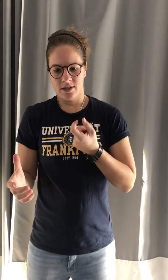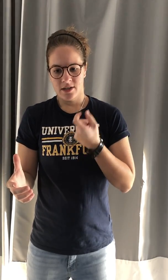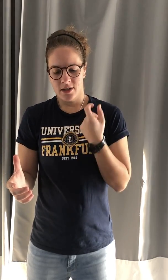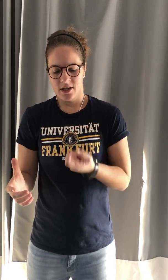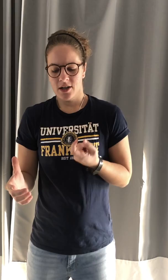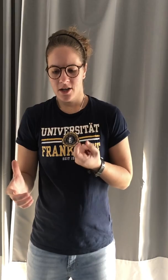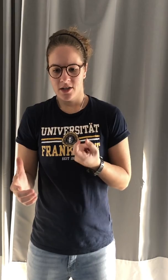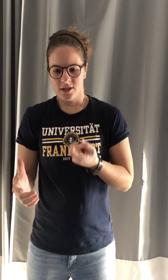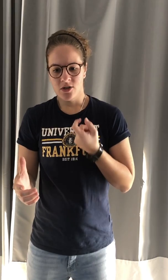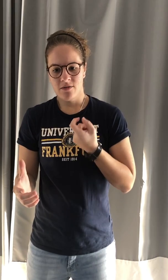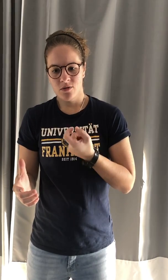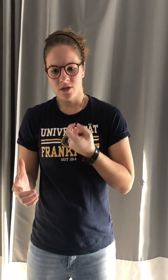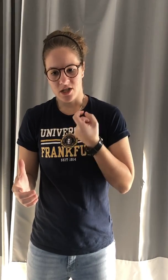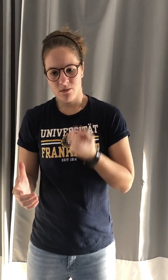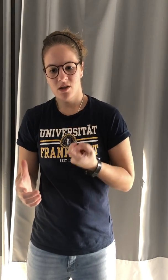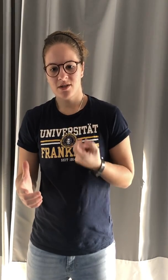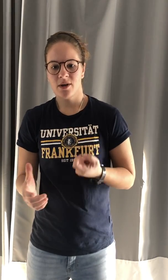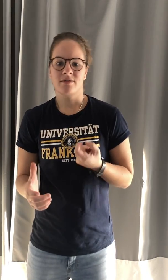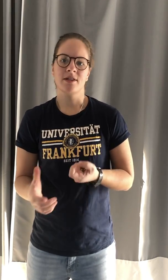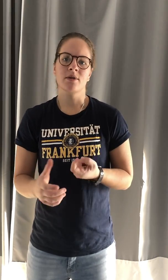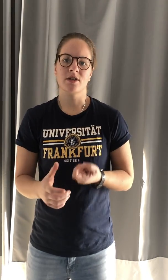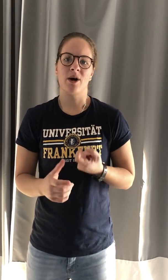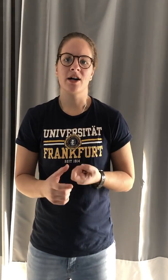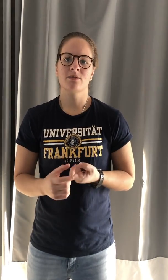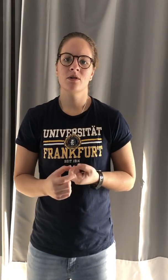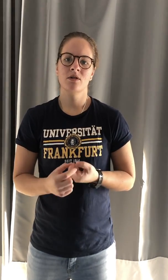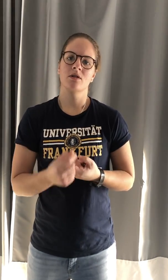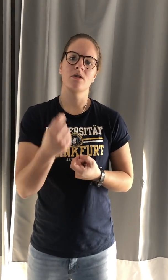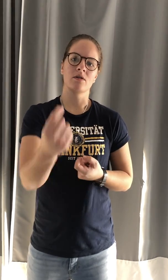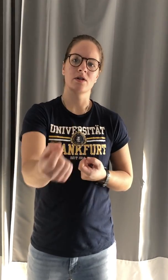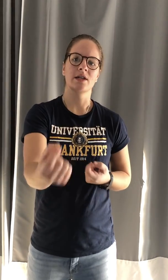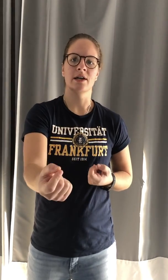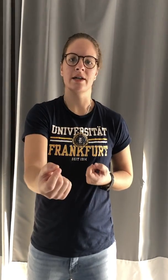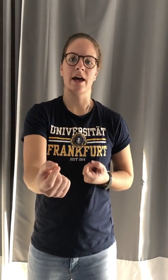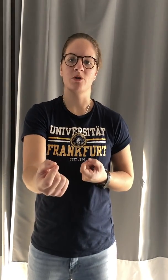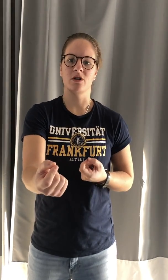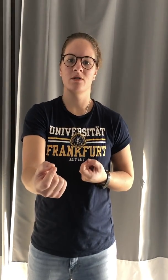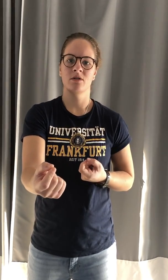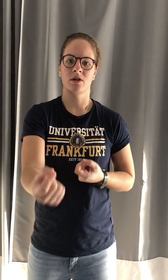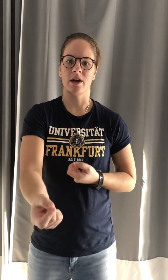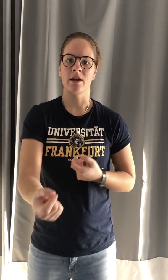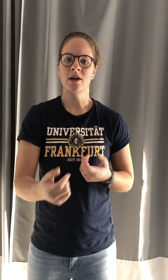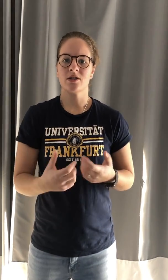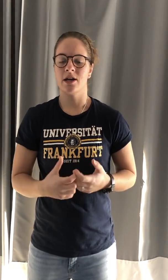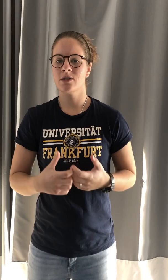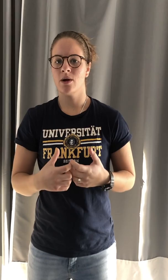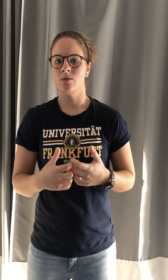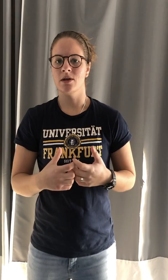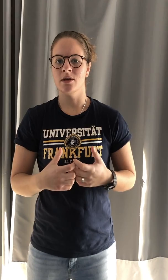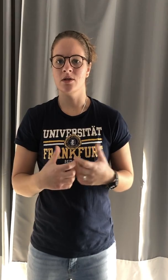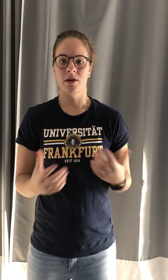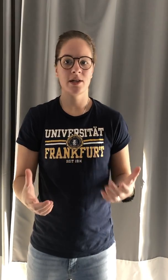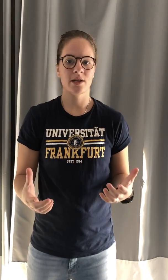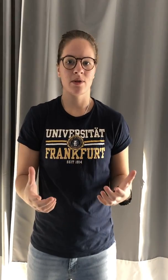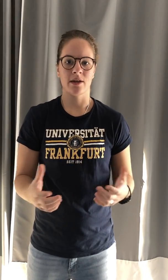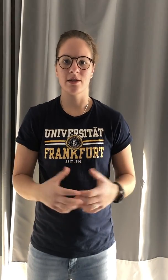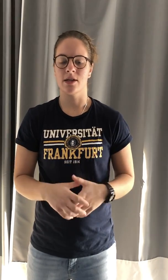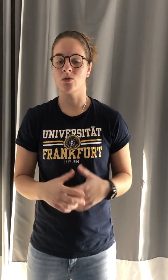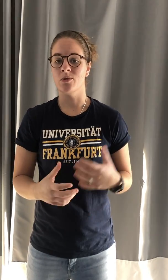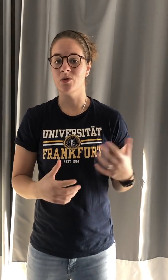to give you the smallest amount of stimulus possible in order to get an adaption, okay? So that's why we do intakes with athletes. That's why we